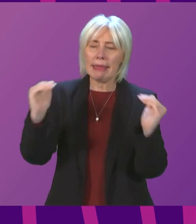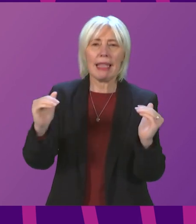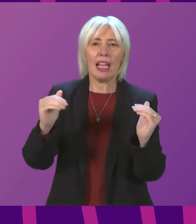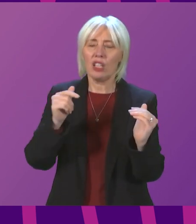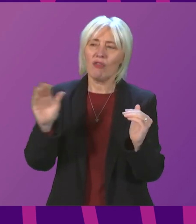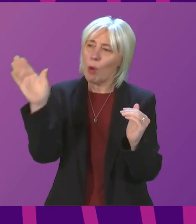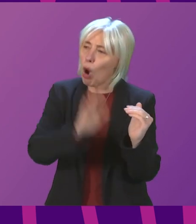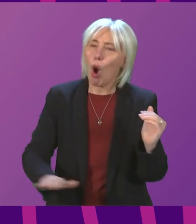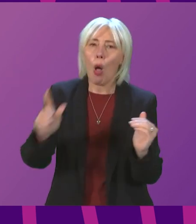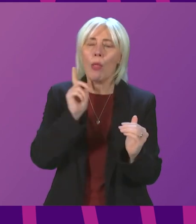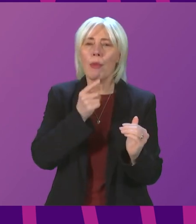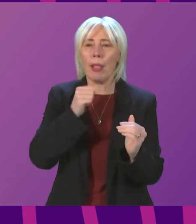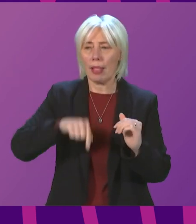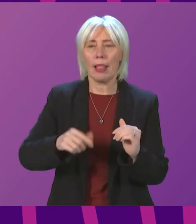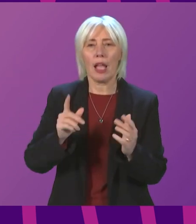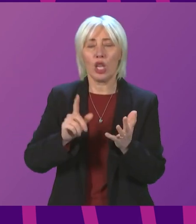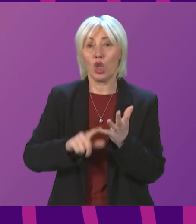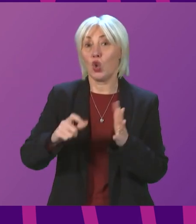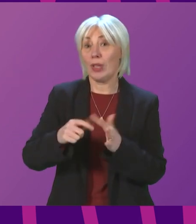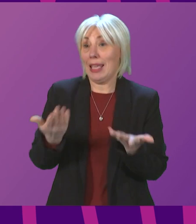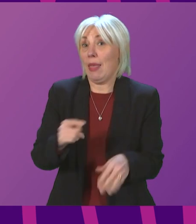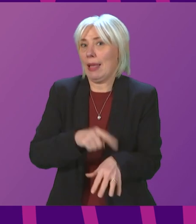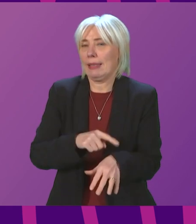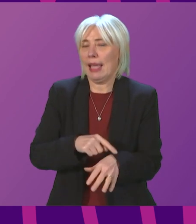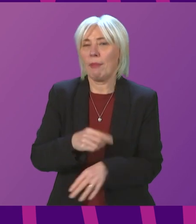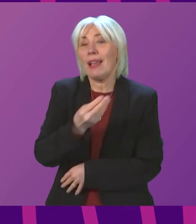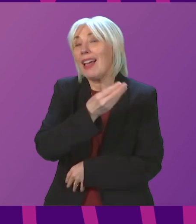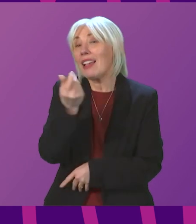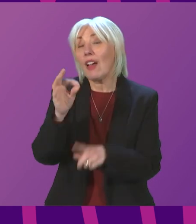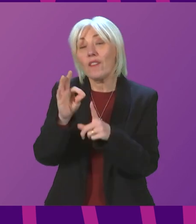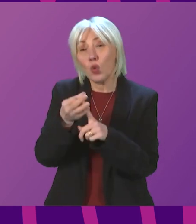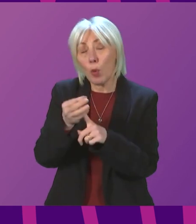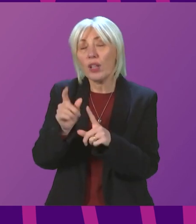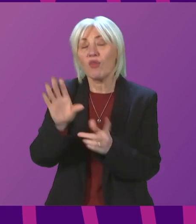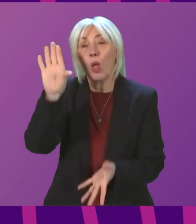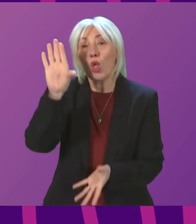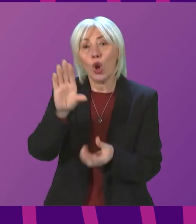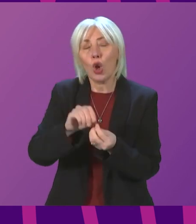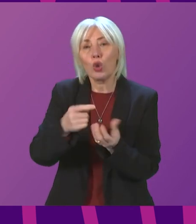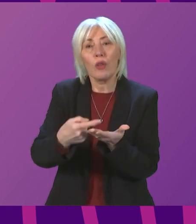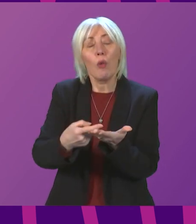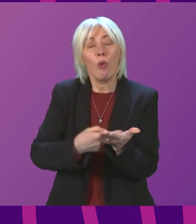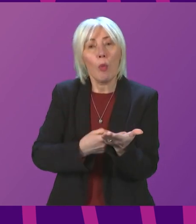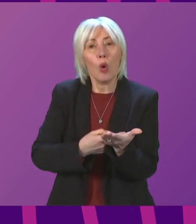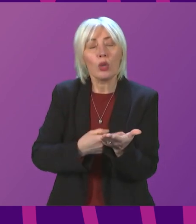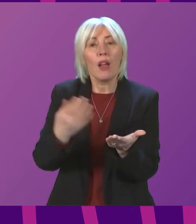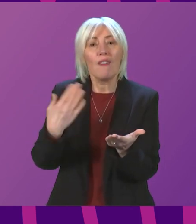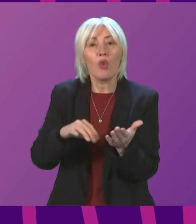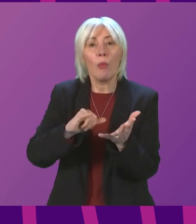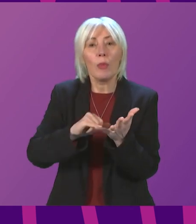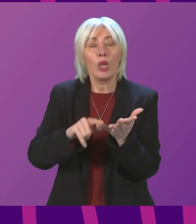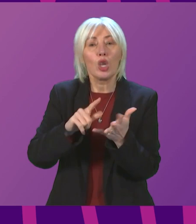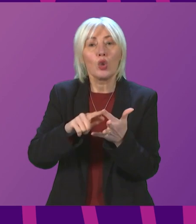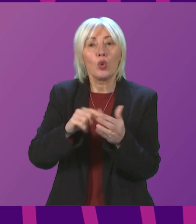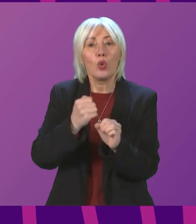population at the time. Just a few of the points in the conclusion of the report published by Sue Gray